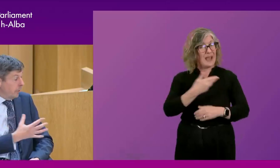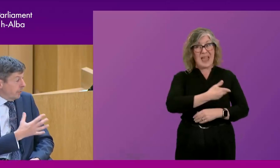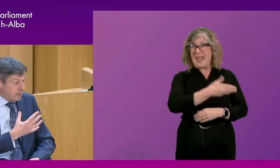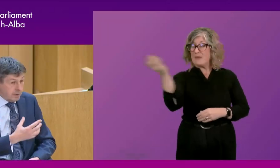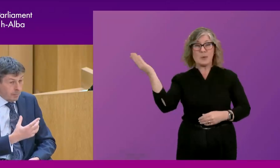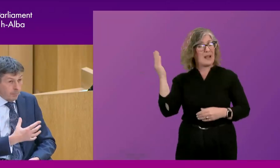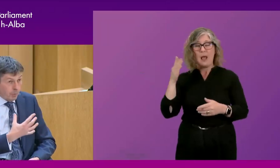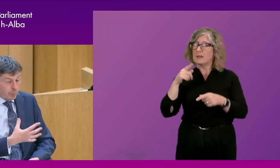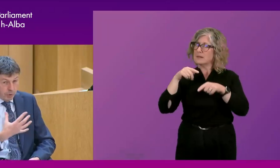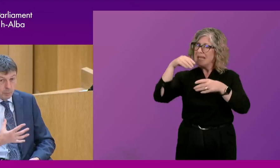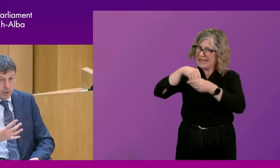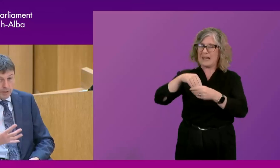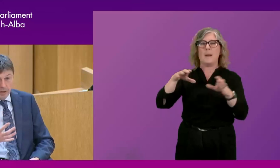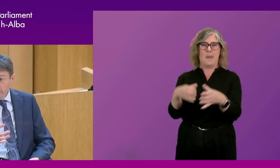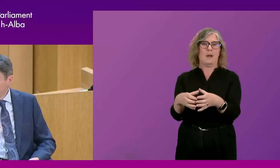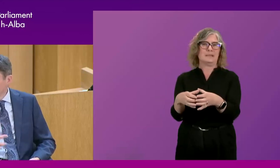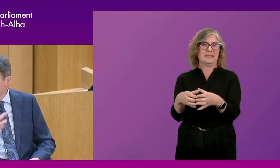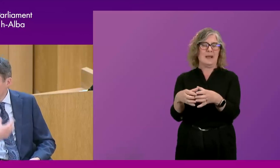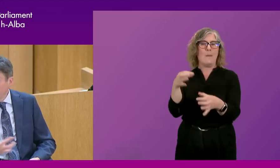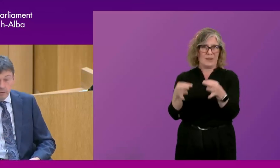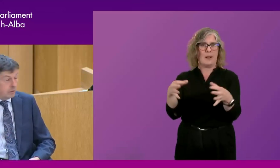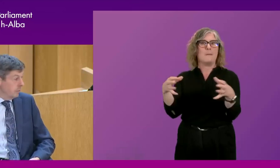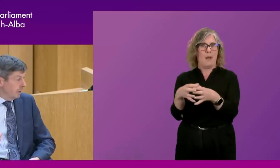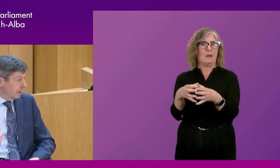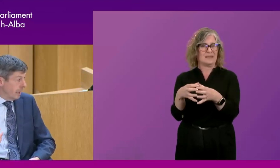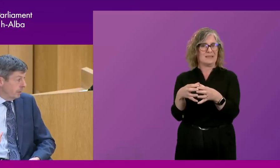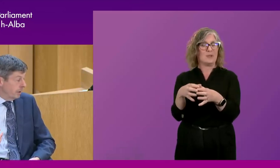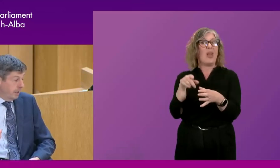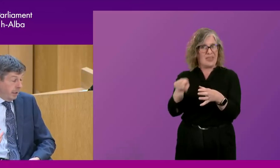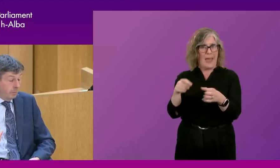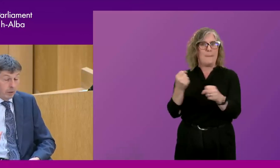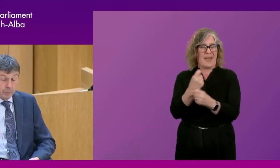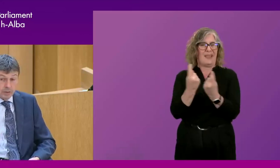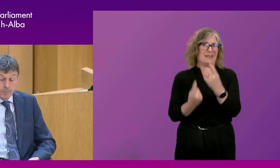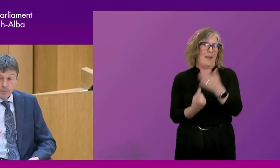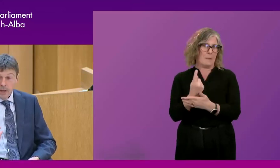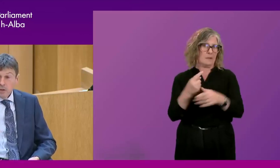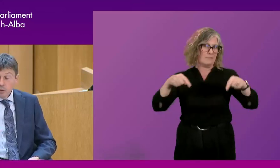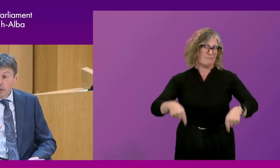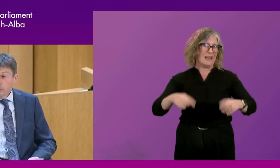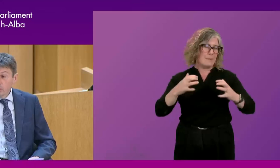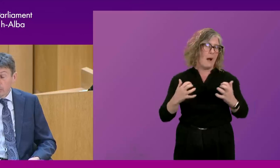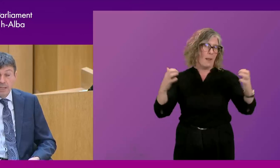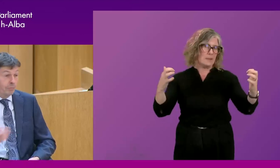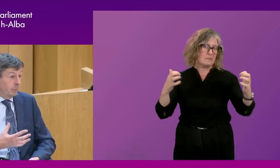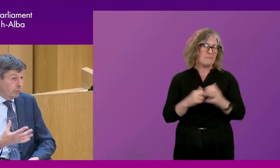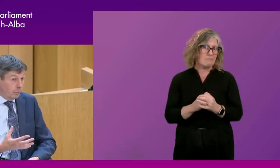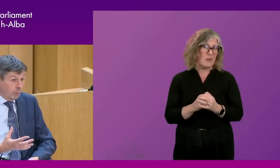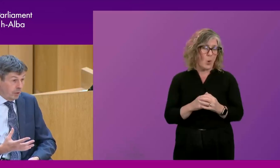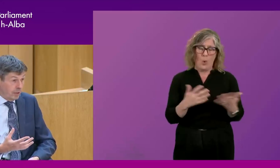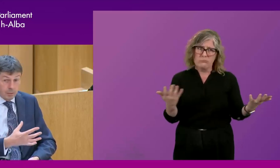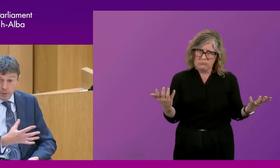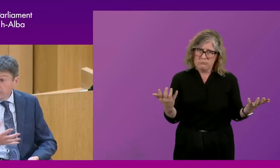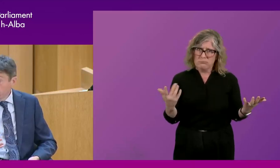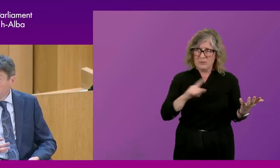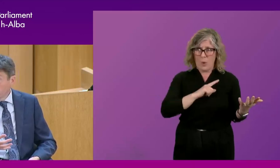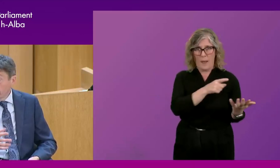and that's because political parties get things done. They're the vehicles to make things happen in, in parliaments. So it's not surprising if people vote for